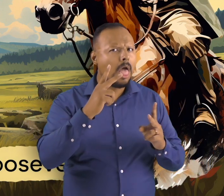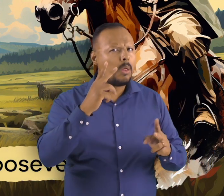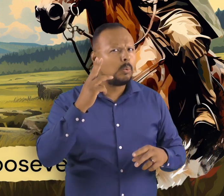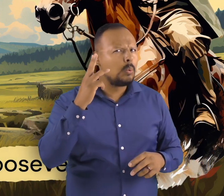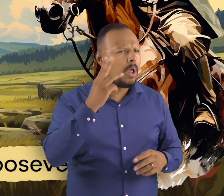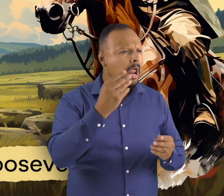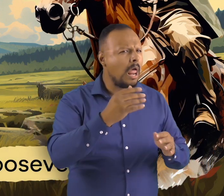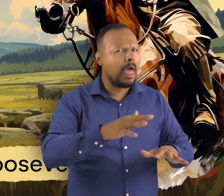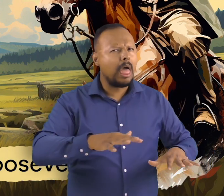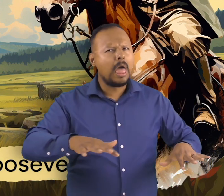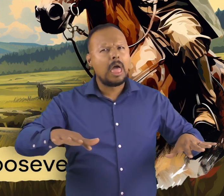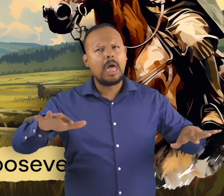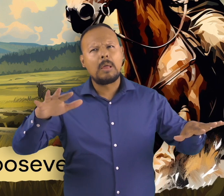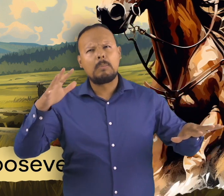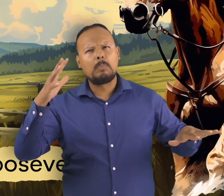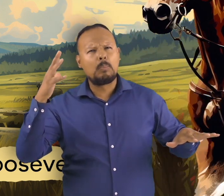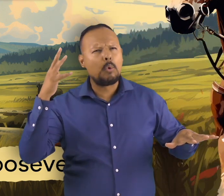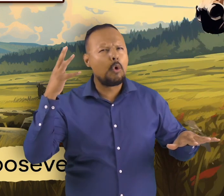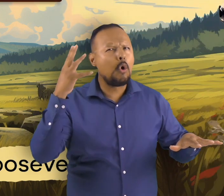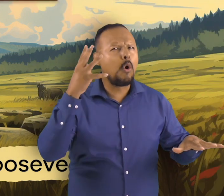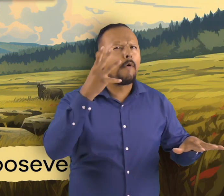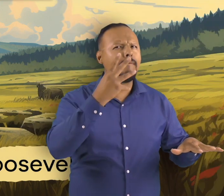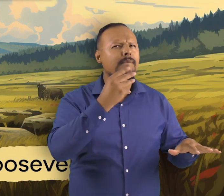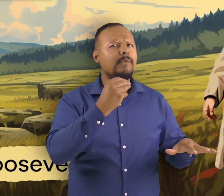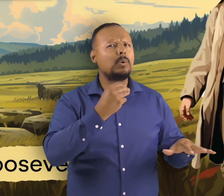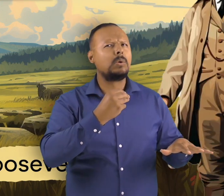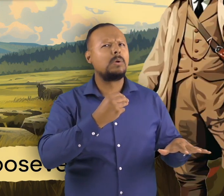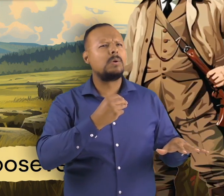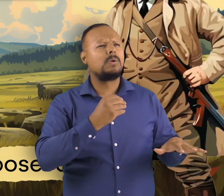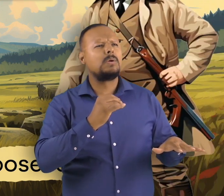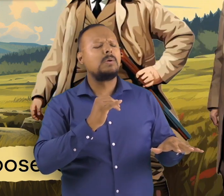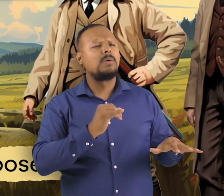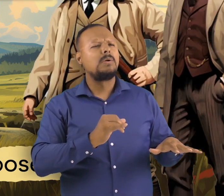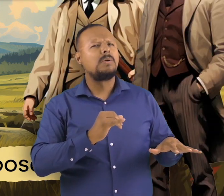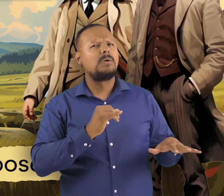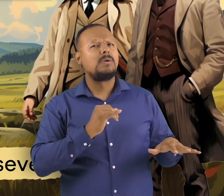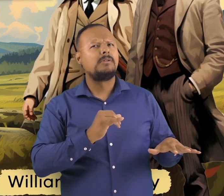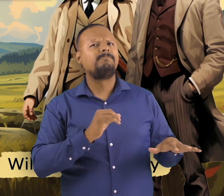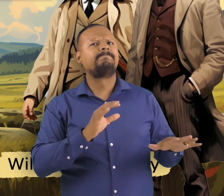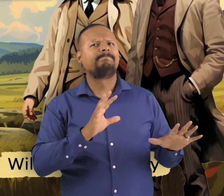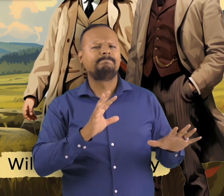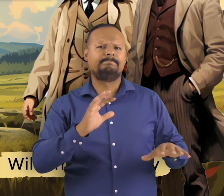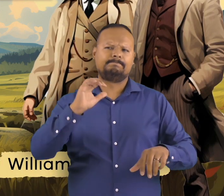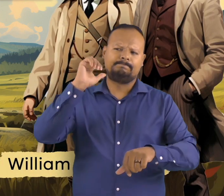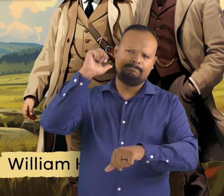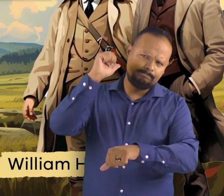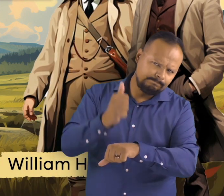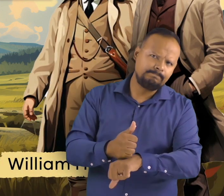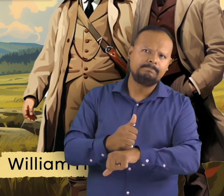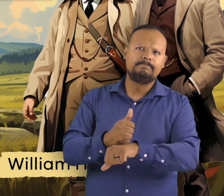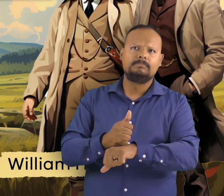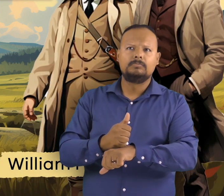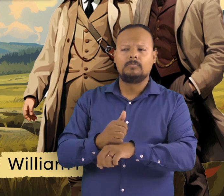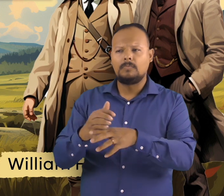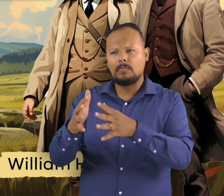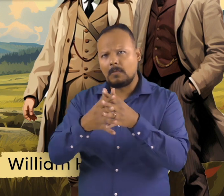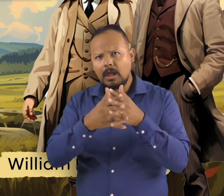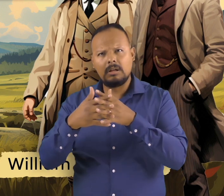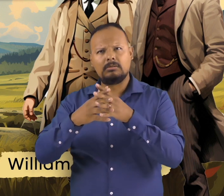was out west so he formed the american bison society with william hornaday to save the disappearing